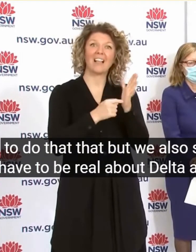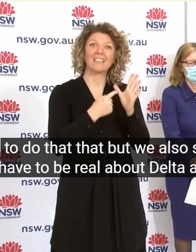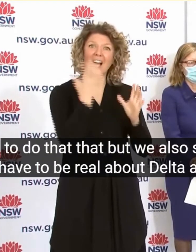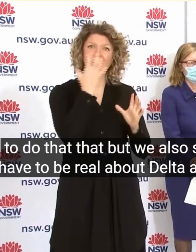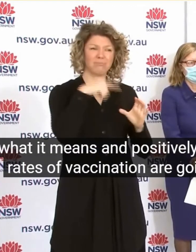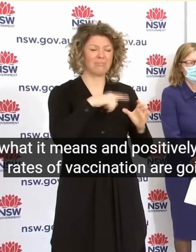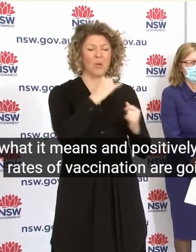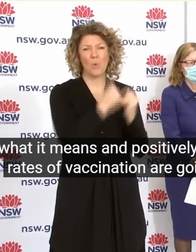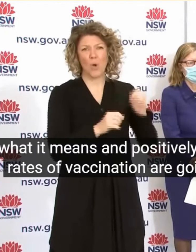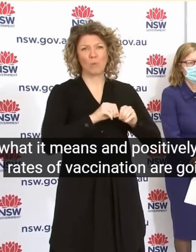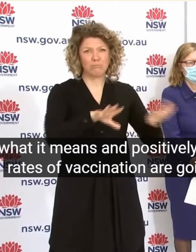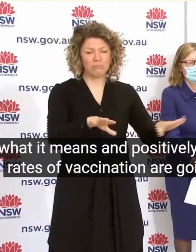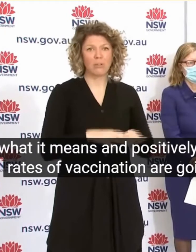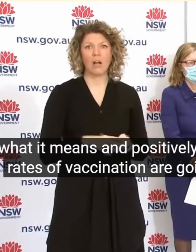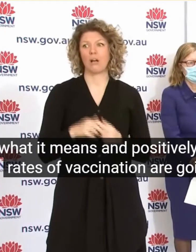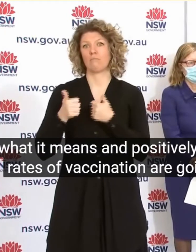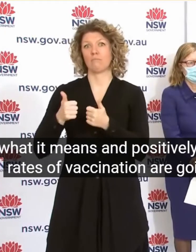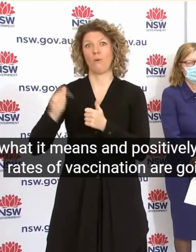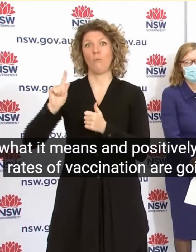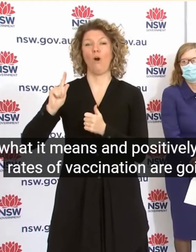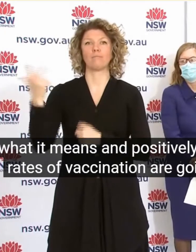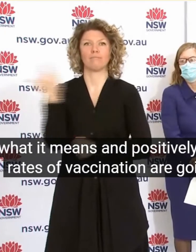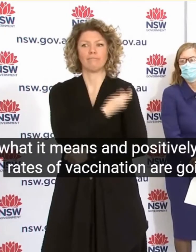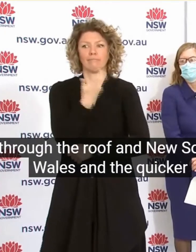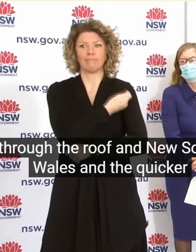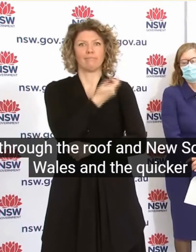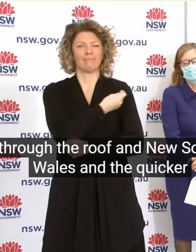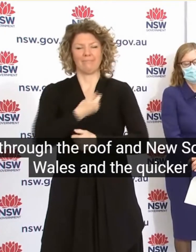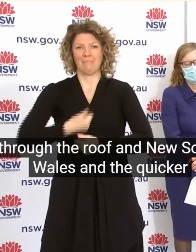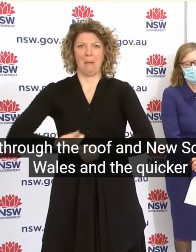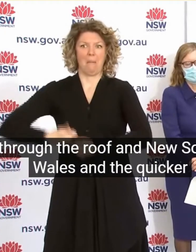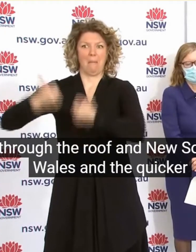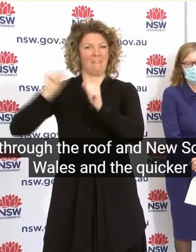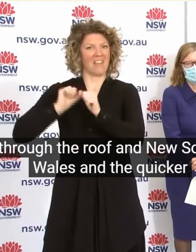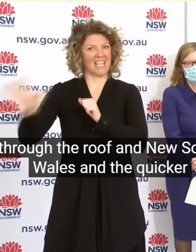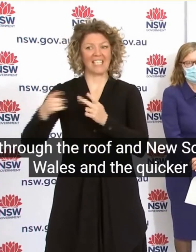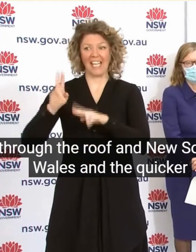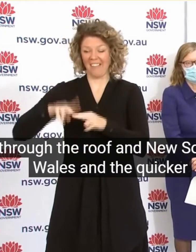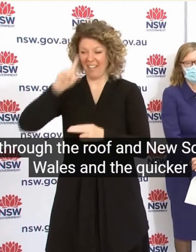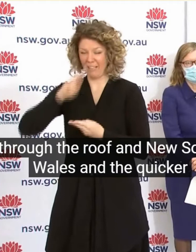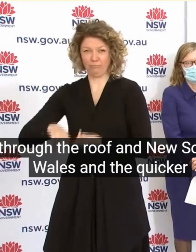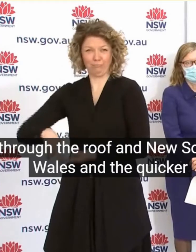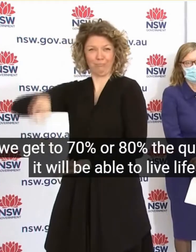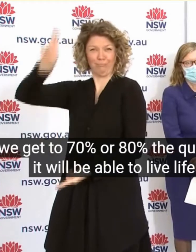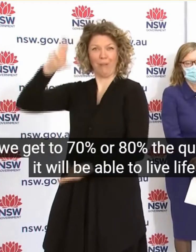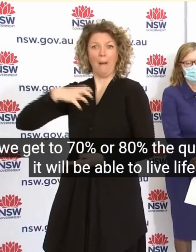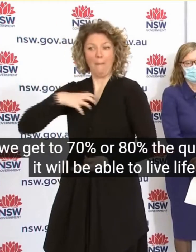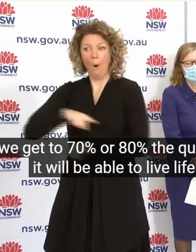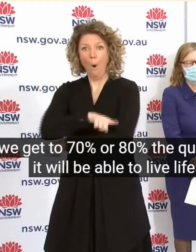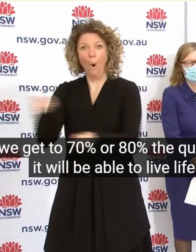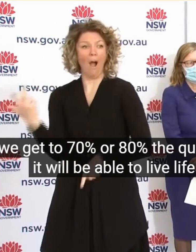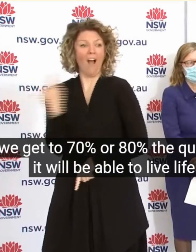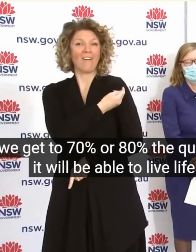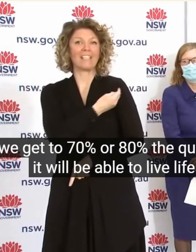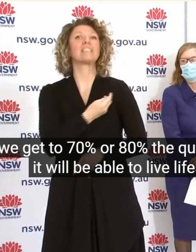Rates Of Vaccination Are Going Through The Roof In New South Wales And The Quicker We Get To 70% Or 80% The Quicker We'll Be Able To